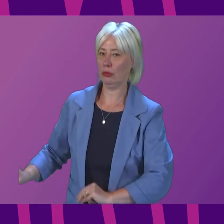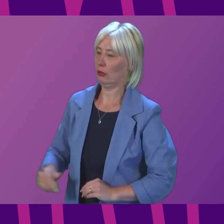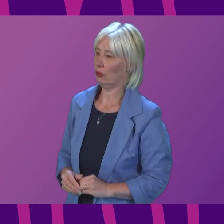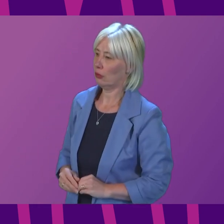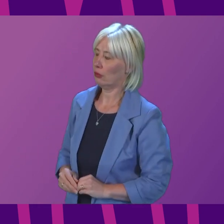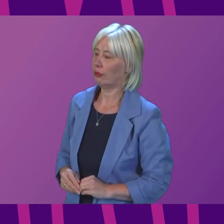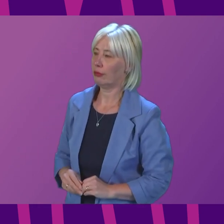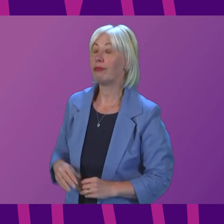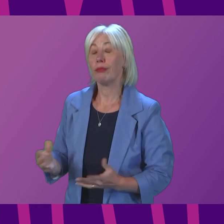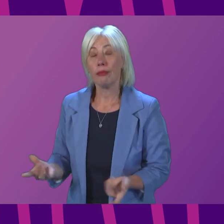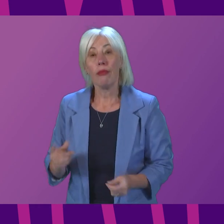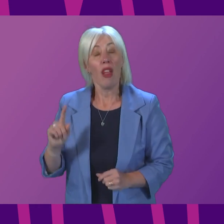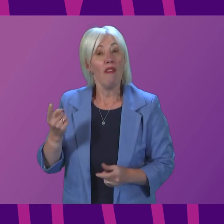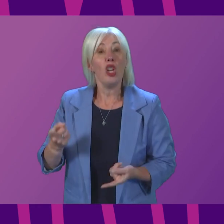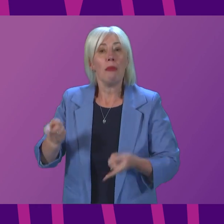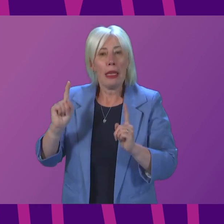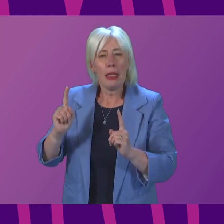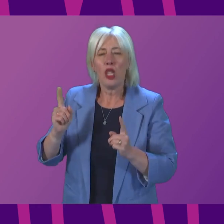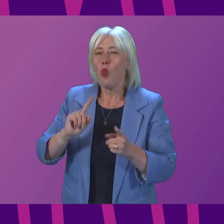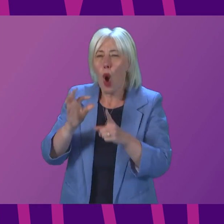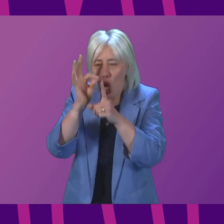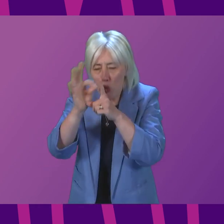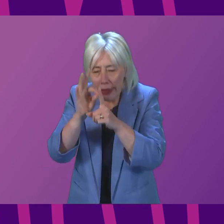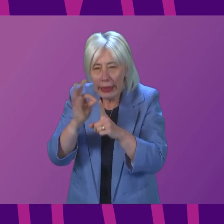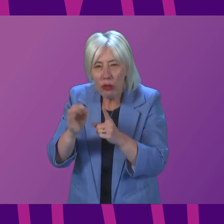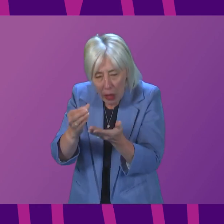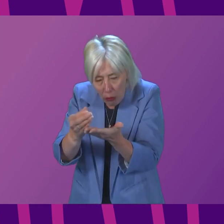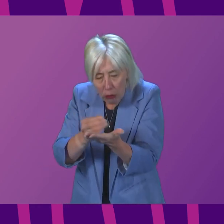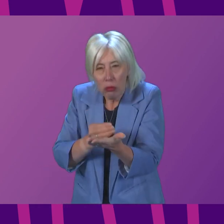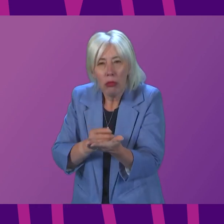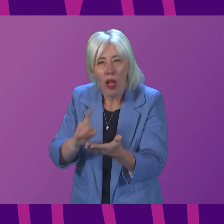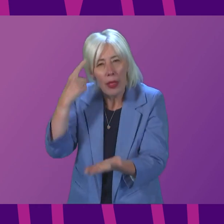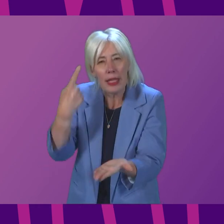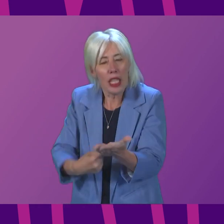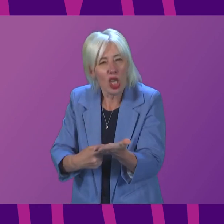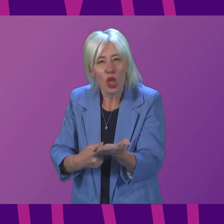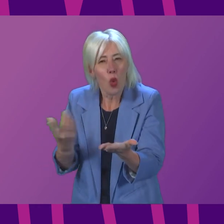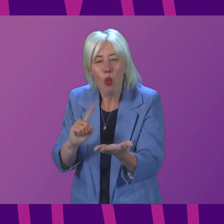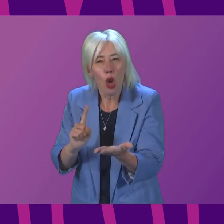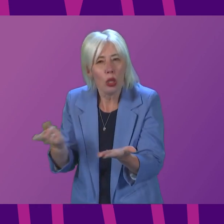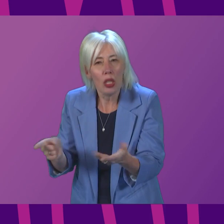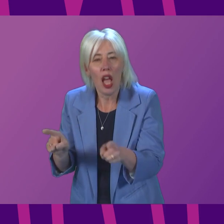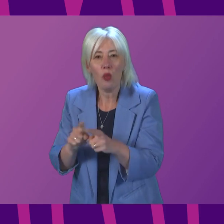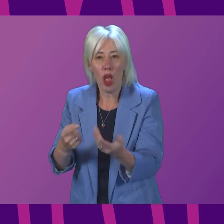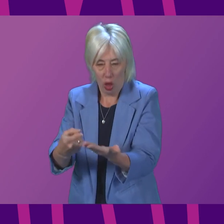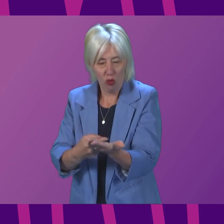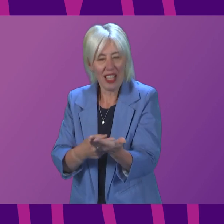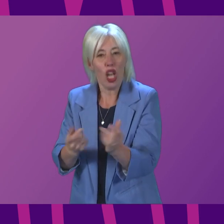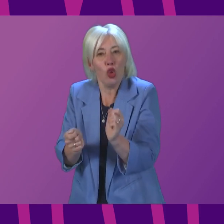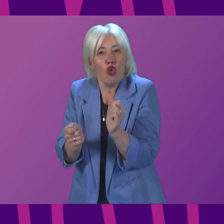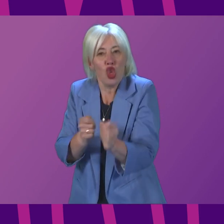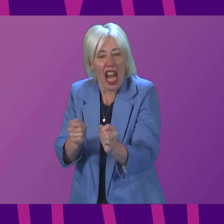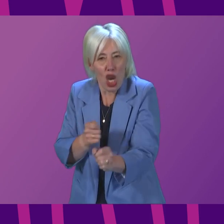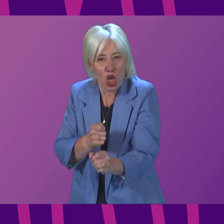So can the First Minister tell us what criteria her Government is basing this decision on and what will need to change for this